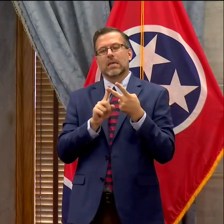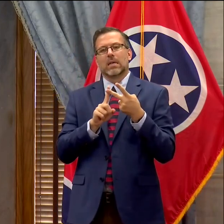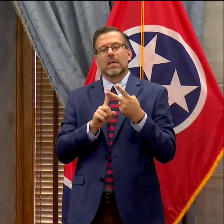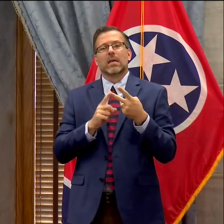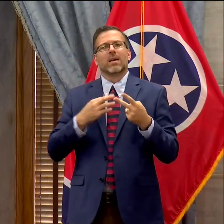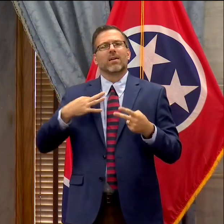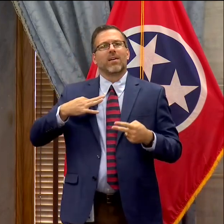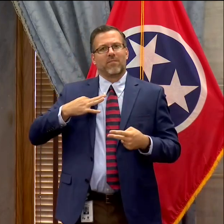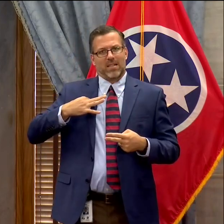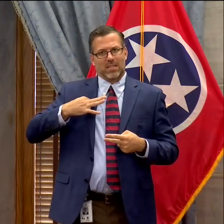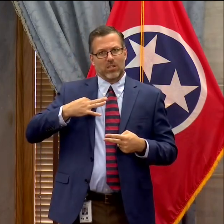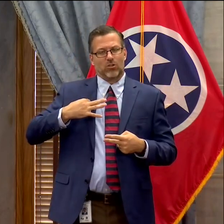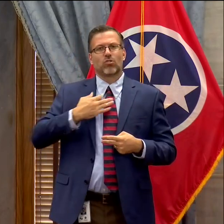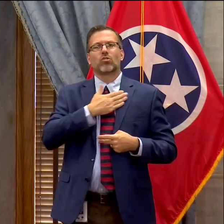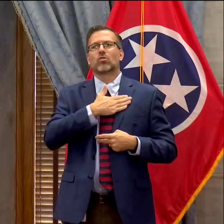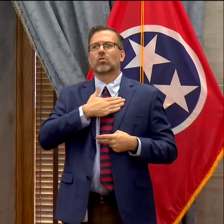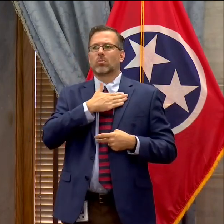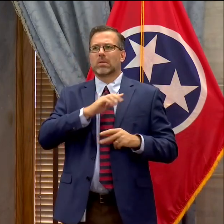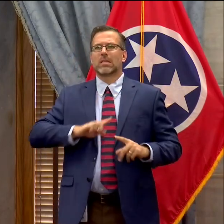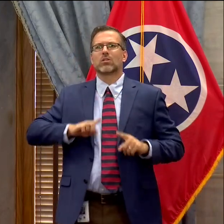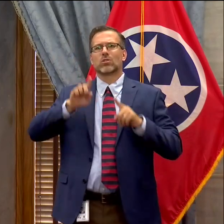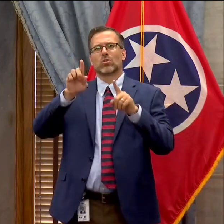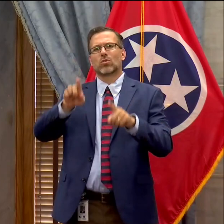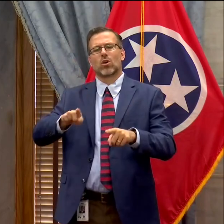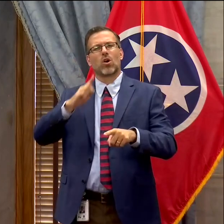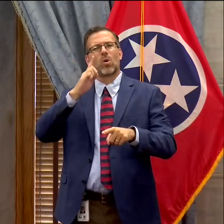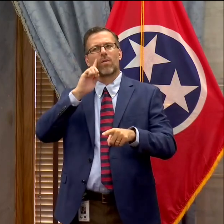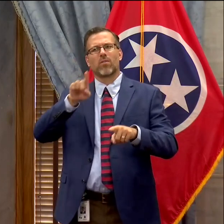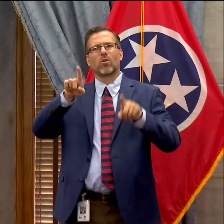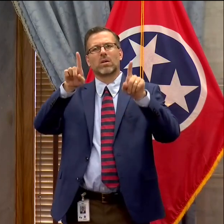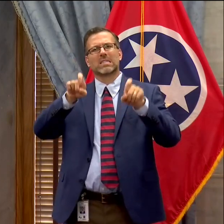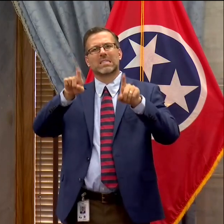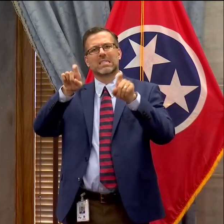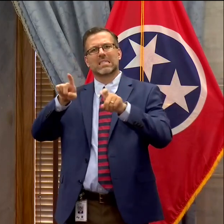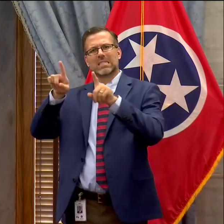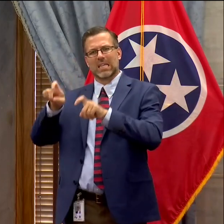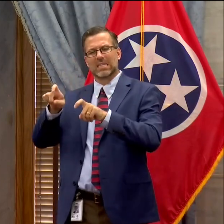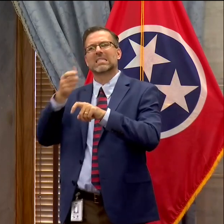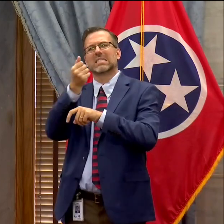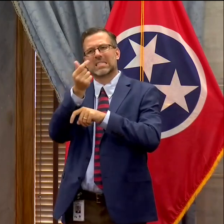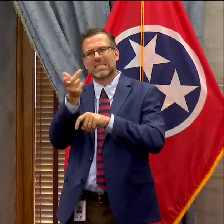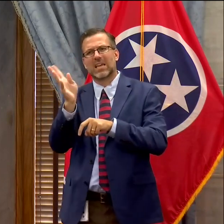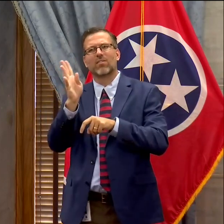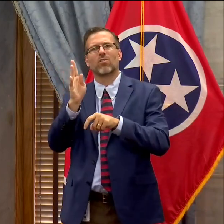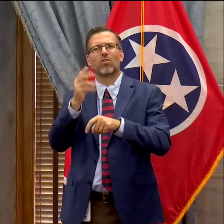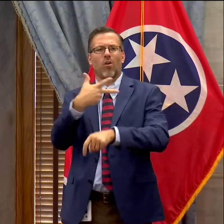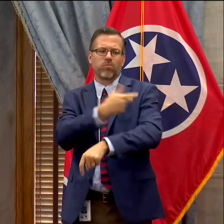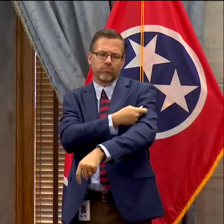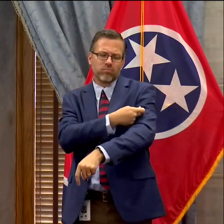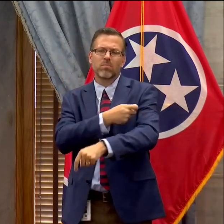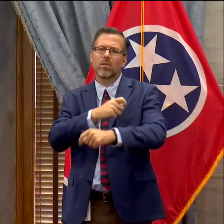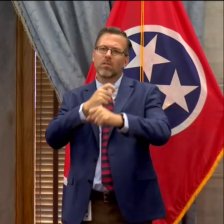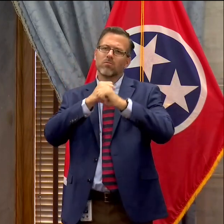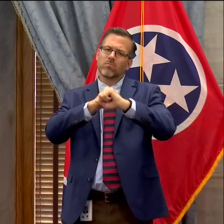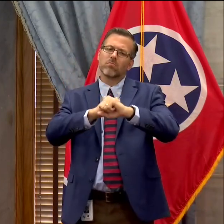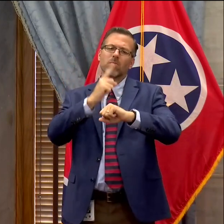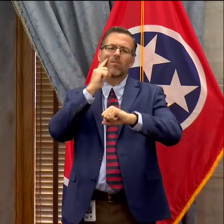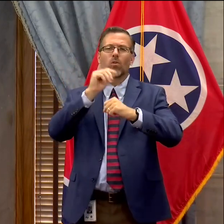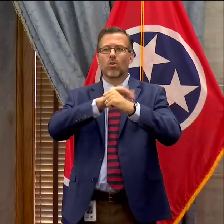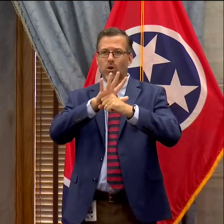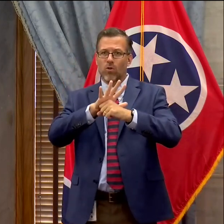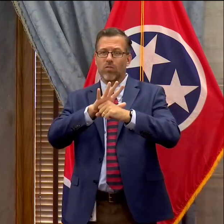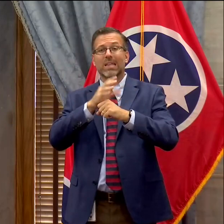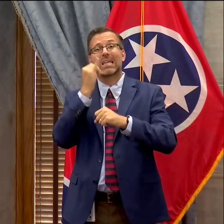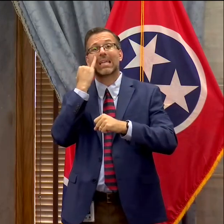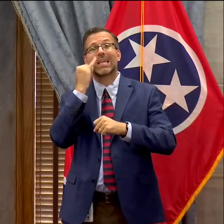participate in a clinical trial. There are lots of products in development right now for both treatment and prevention, and you can